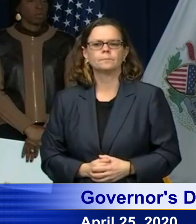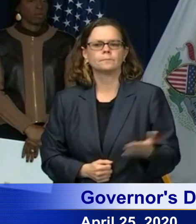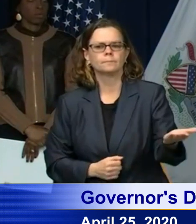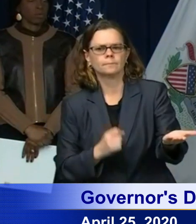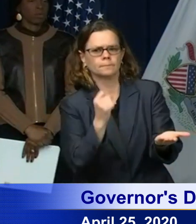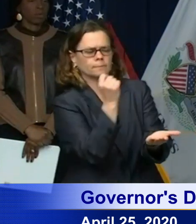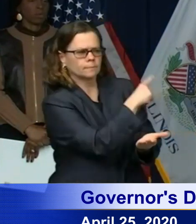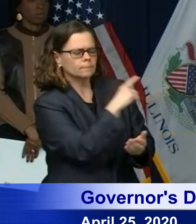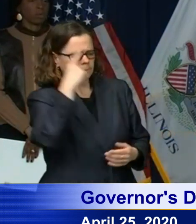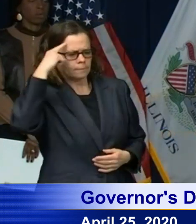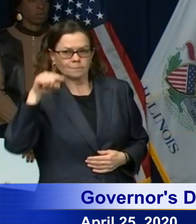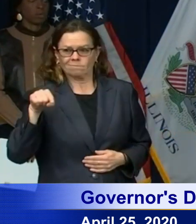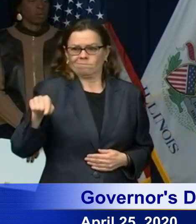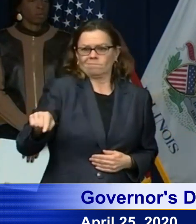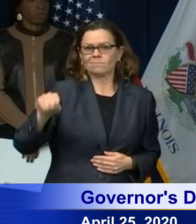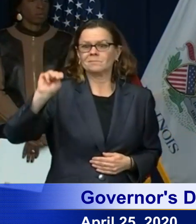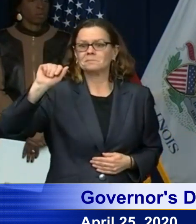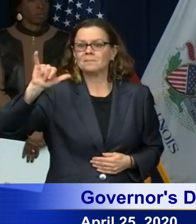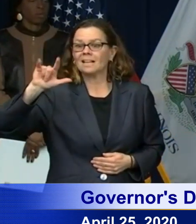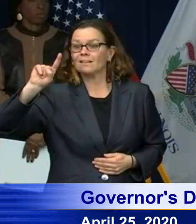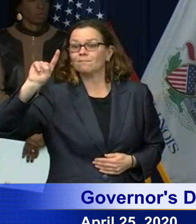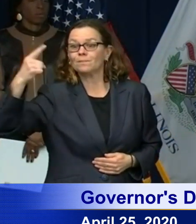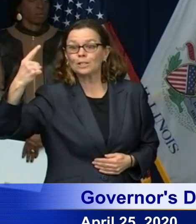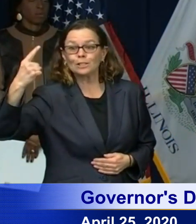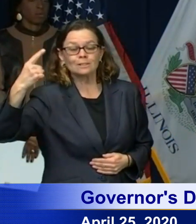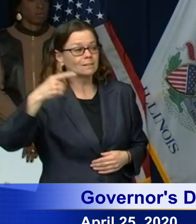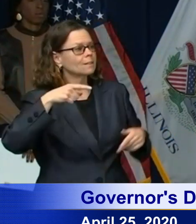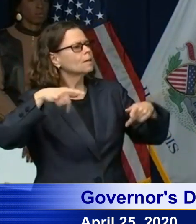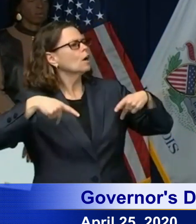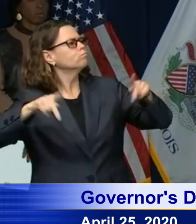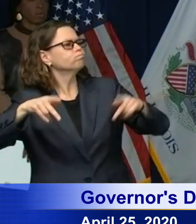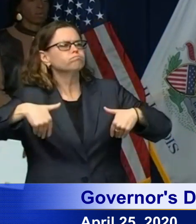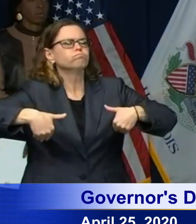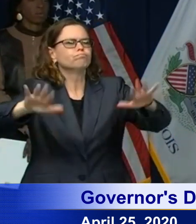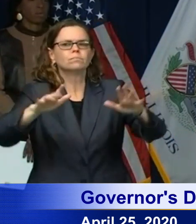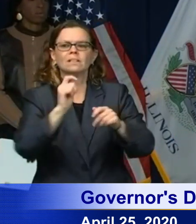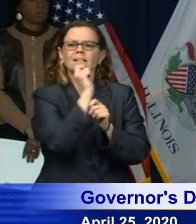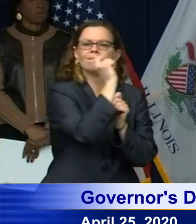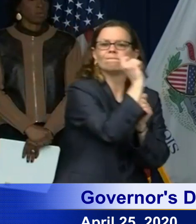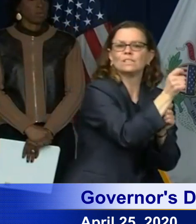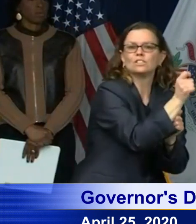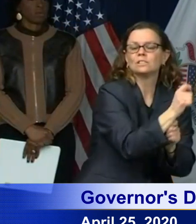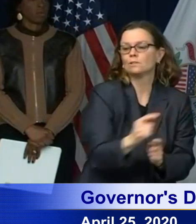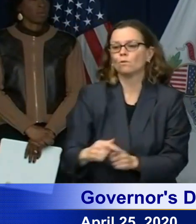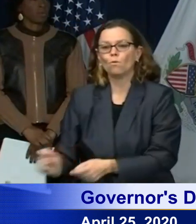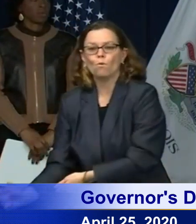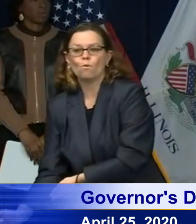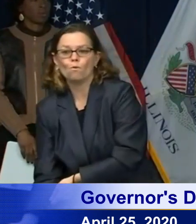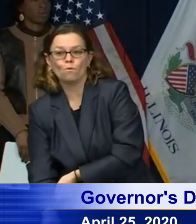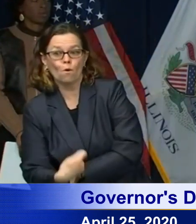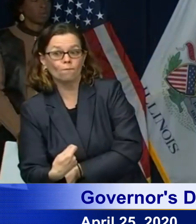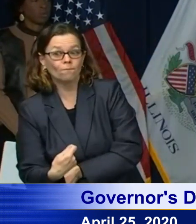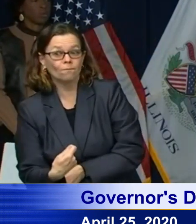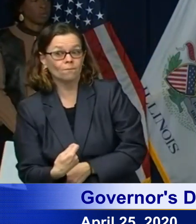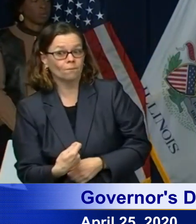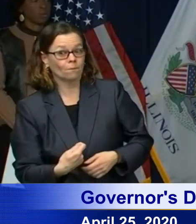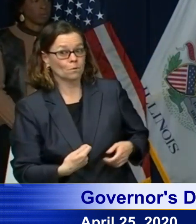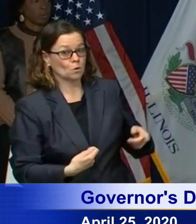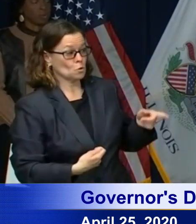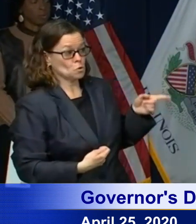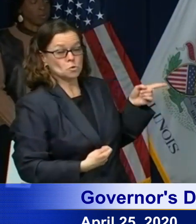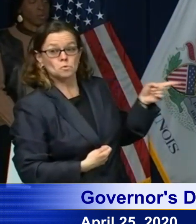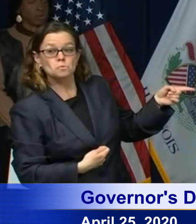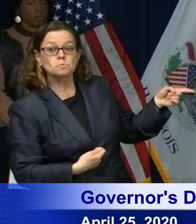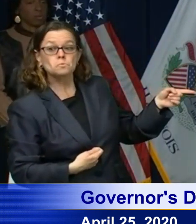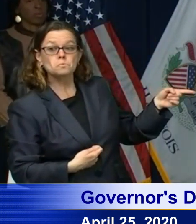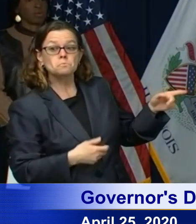parts of the lakefront will reopen? Can boaters use Lake Michigan and can people golf at Waveland? That entirely will be up